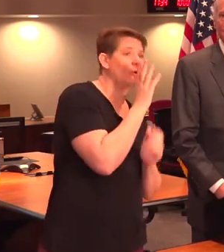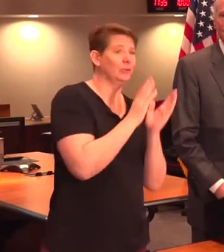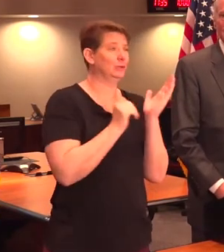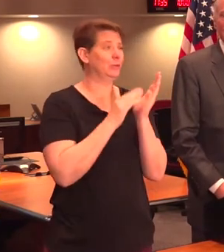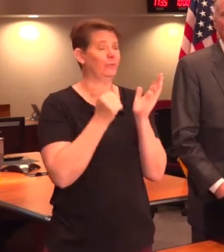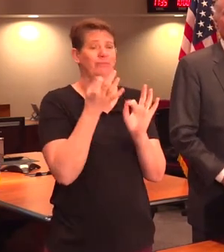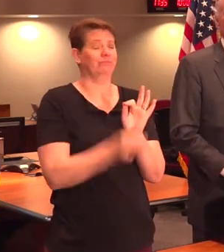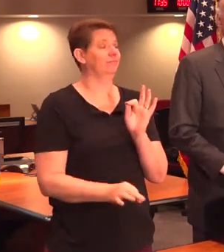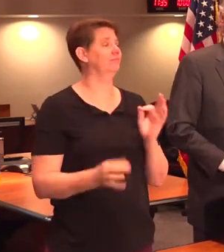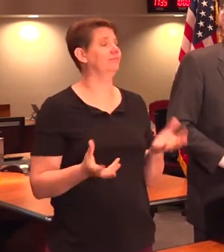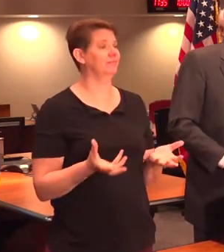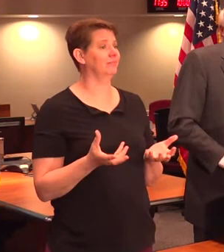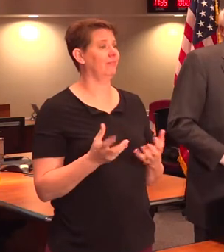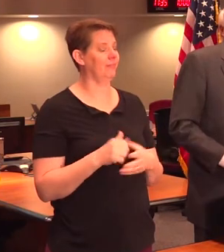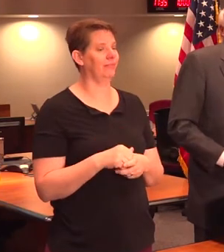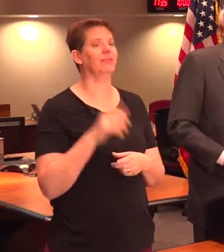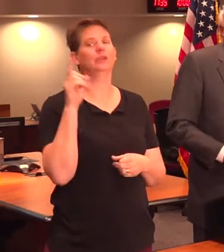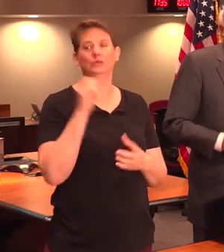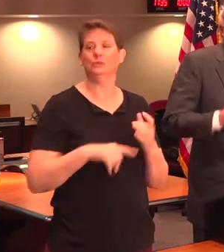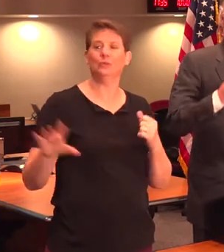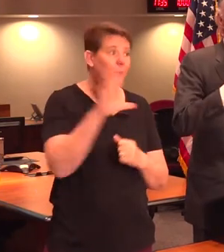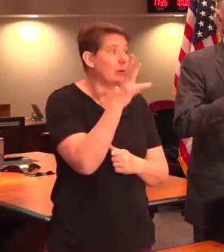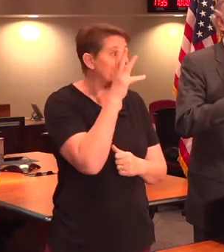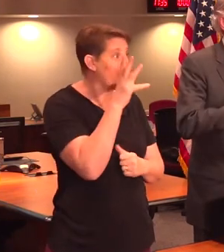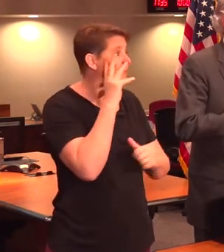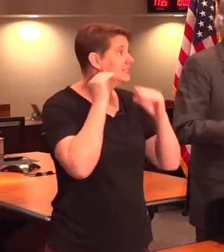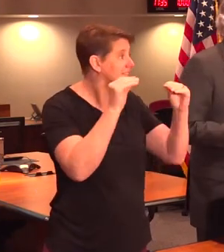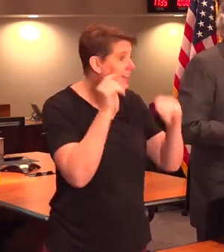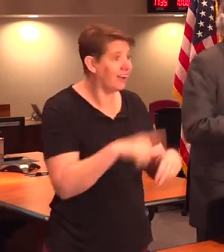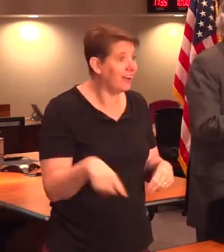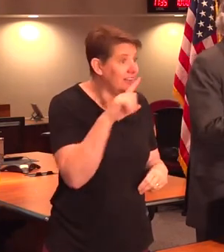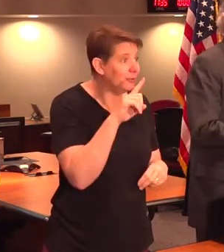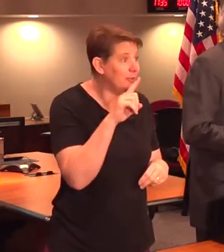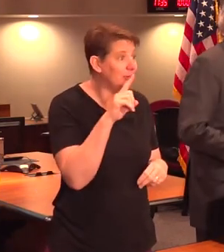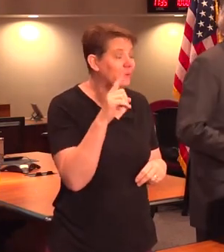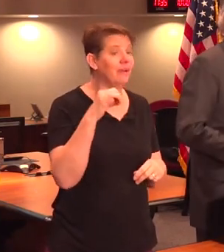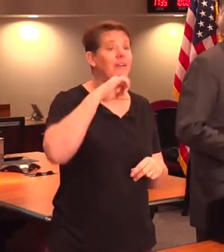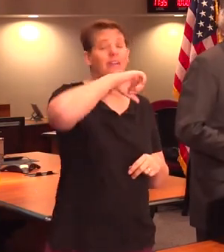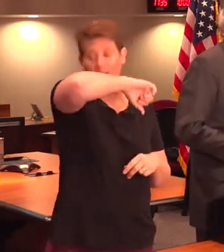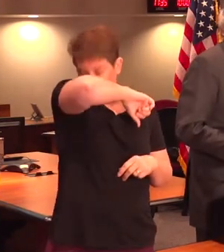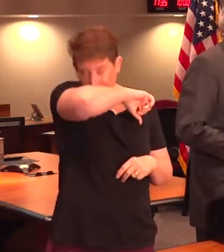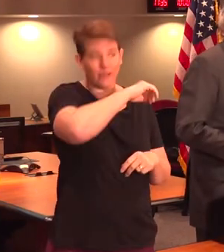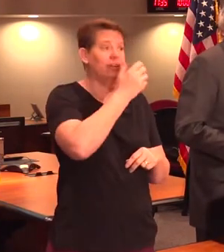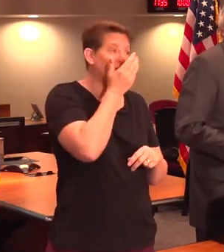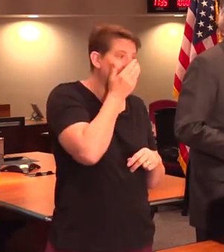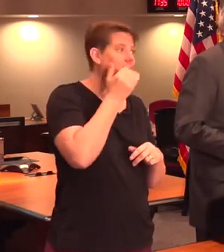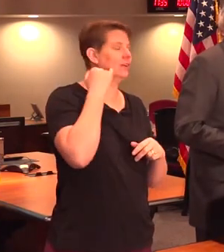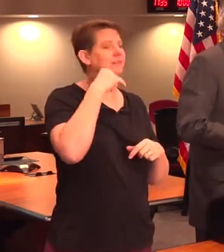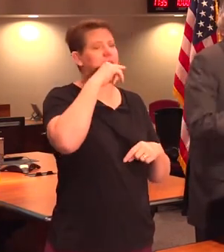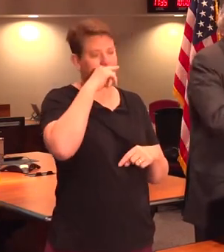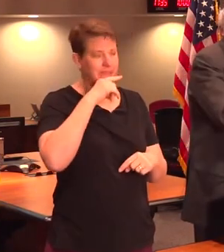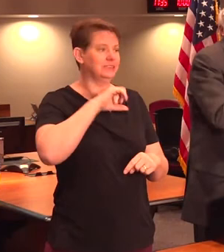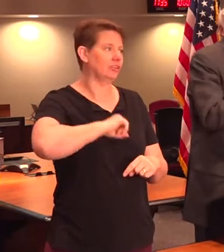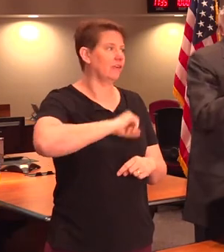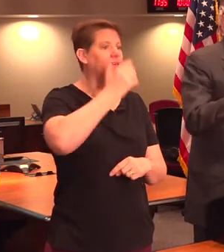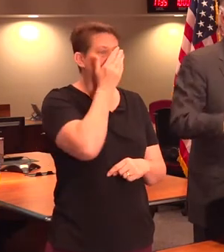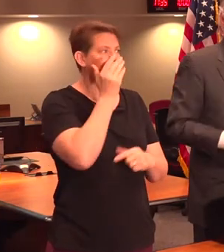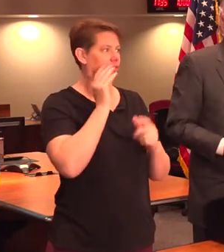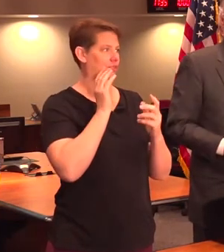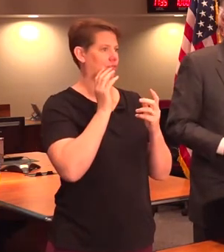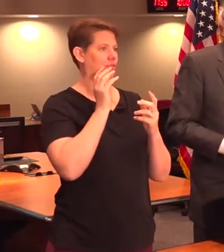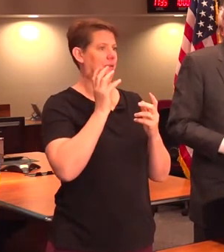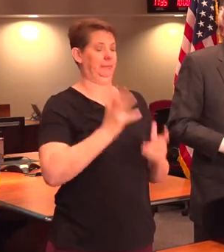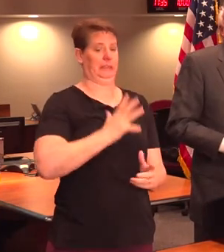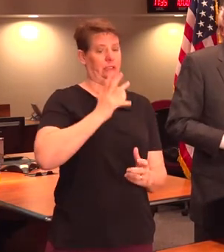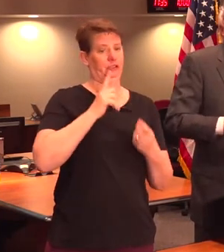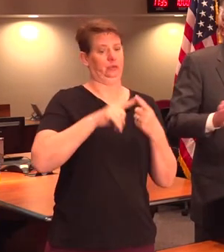and soda. So do what your mama said. Cover your nose, cover your mouth if you sneeze and cough. Be courteous